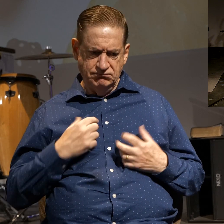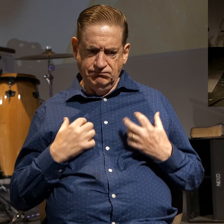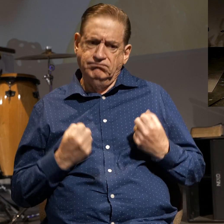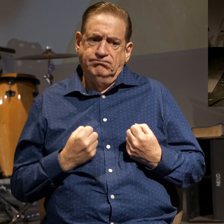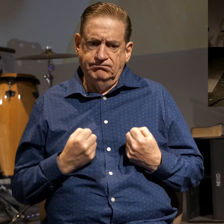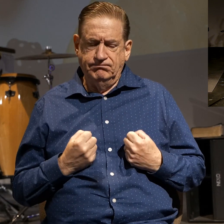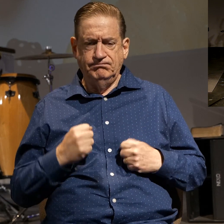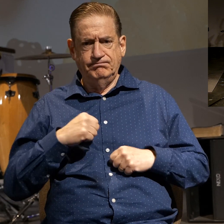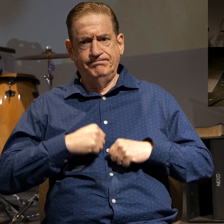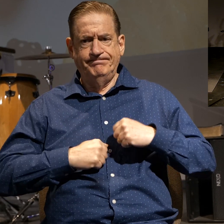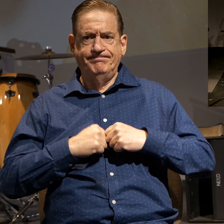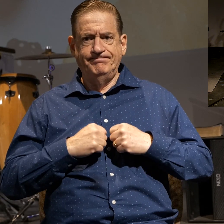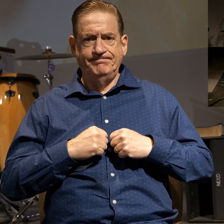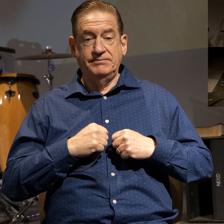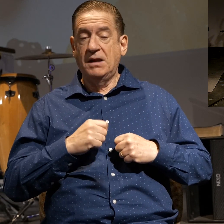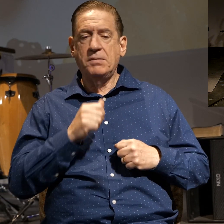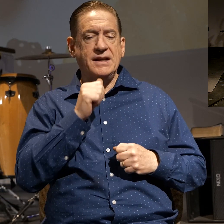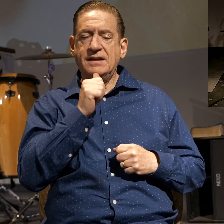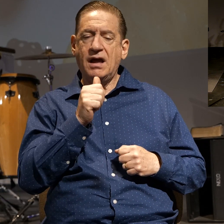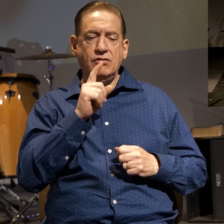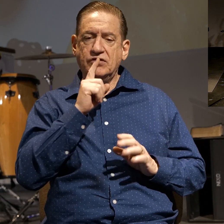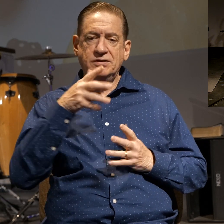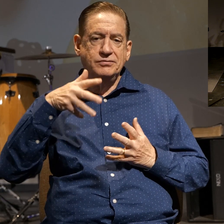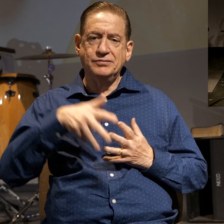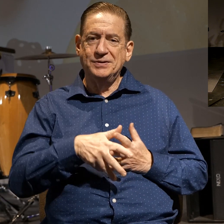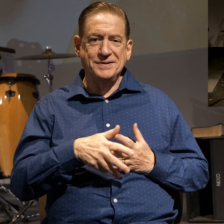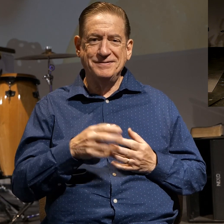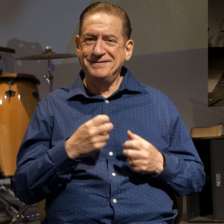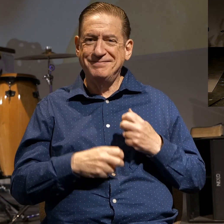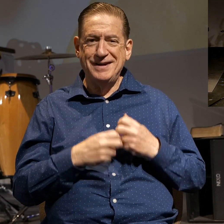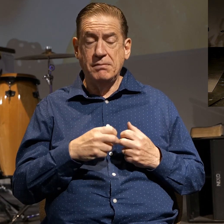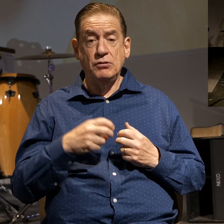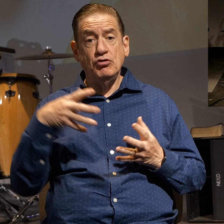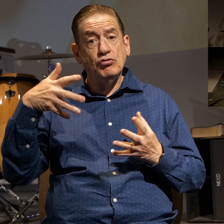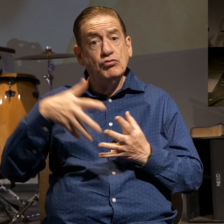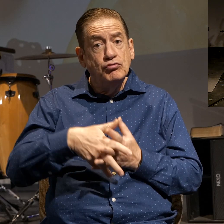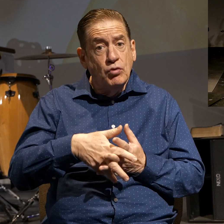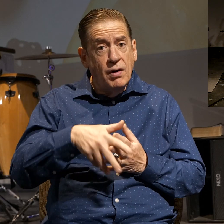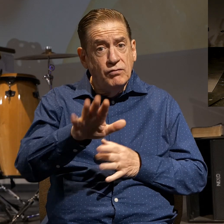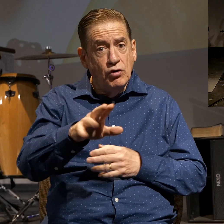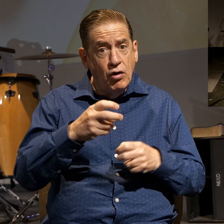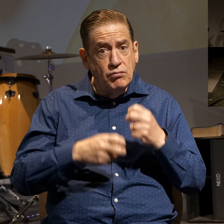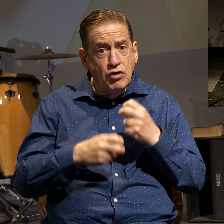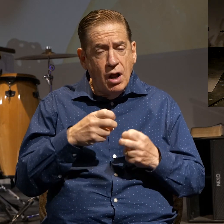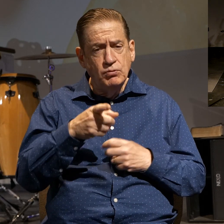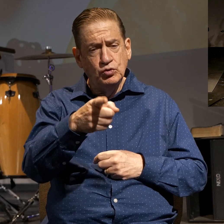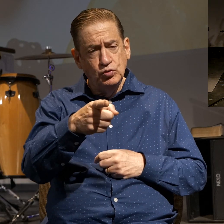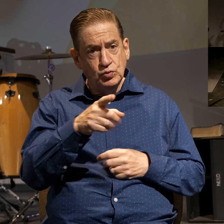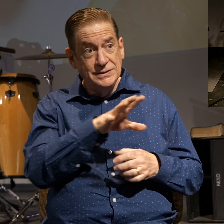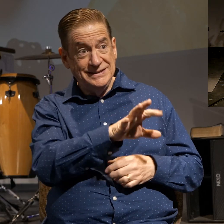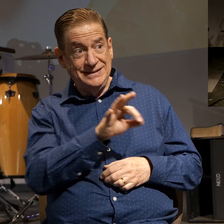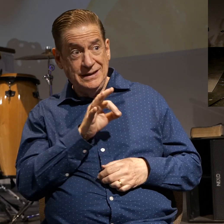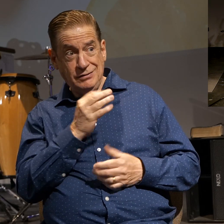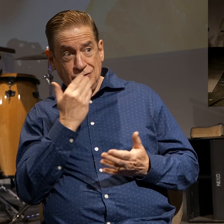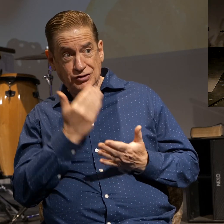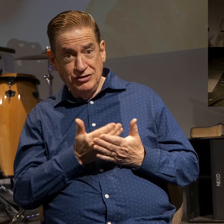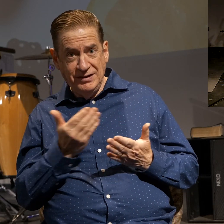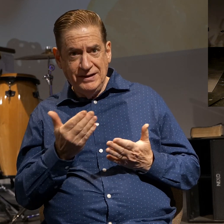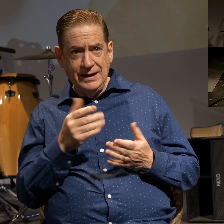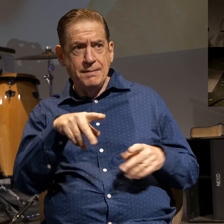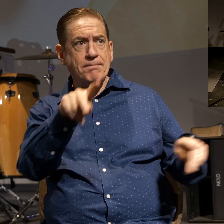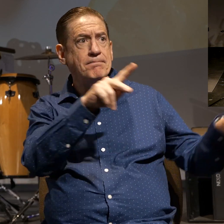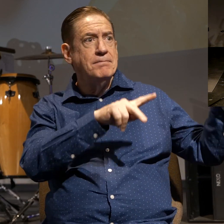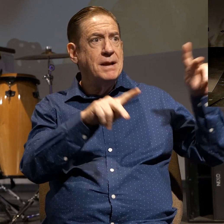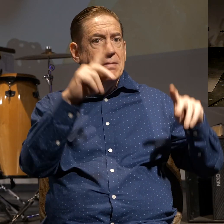doesn't actually get to the root of the problem. See, the root of your problem is that you have taken a good thing, opinions of